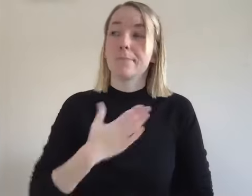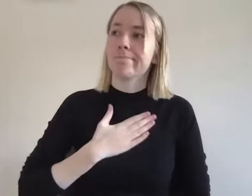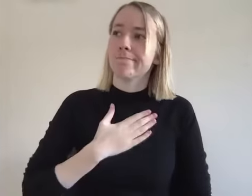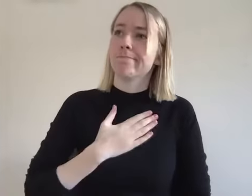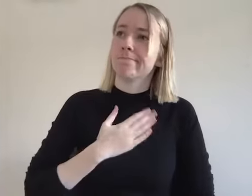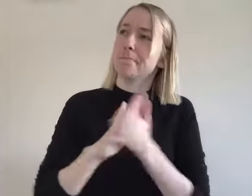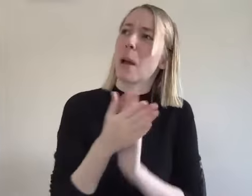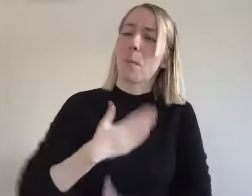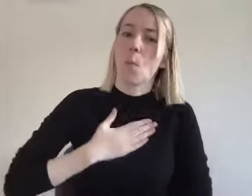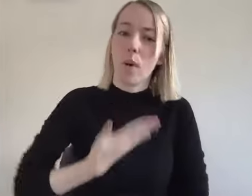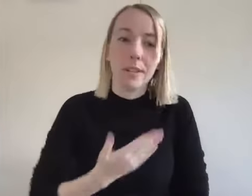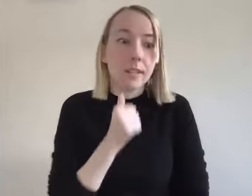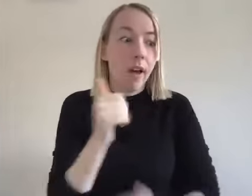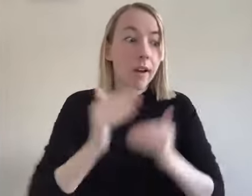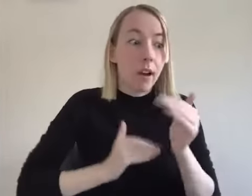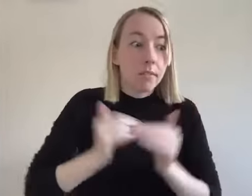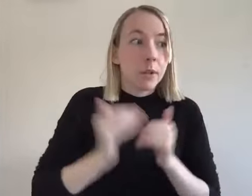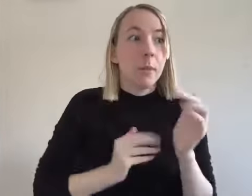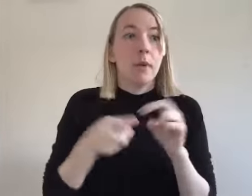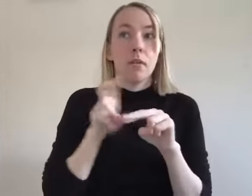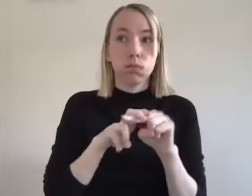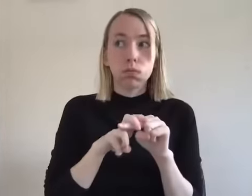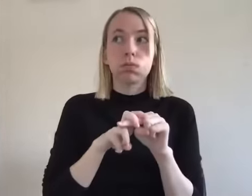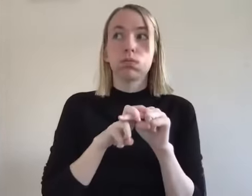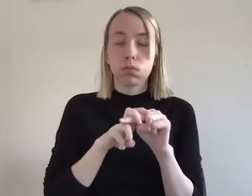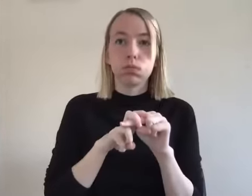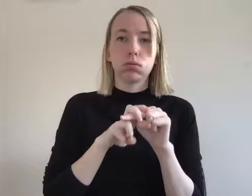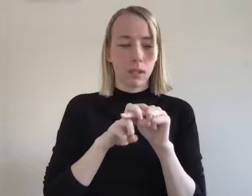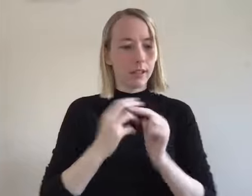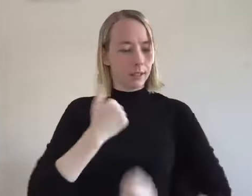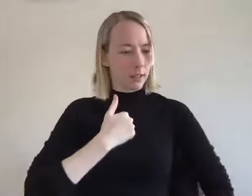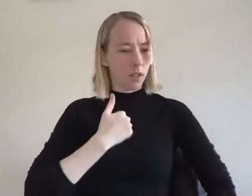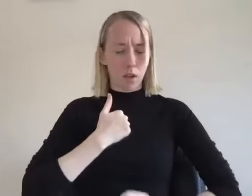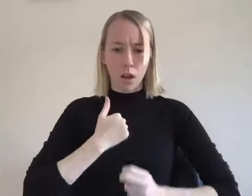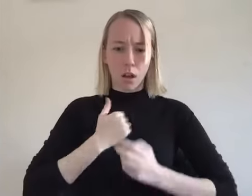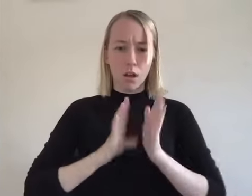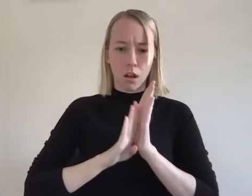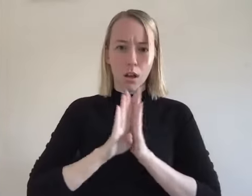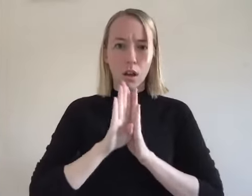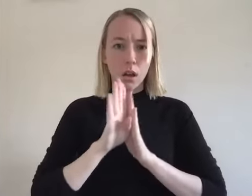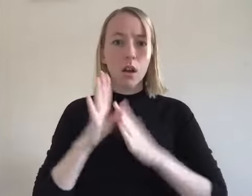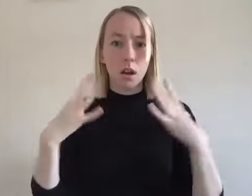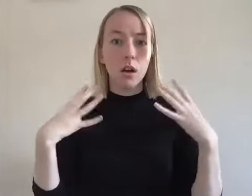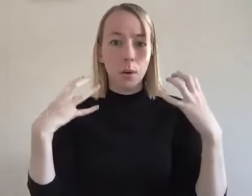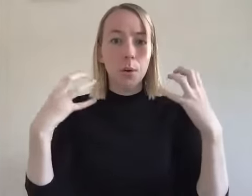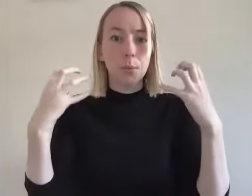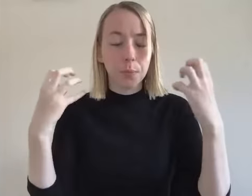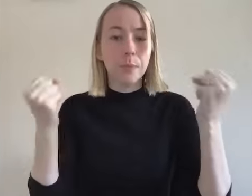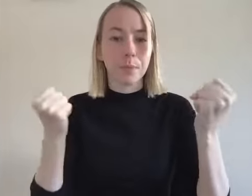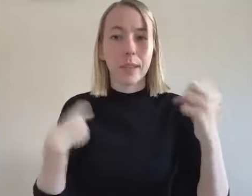i had to be willing to stay in the uncomfortability for a very long time until i got my own recovery like that's my story you know when i